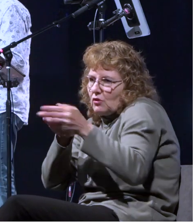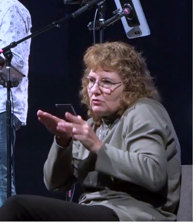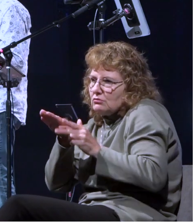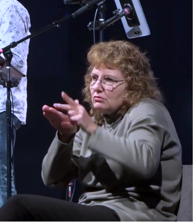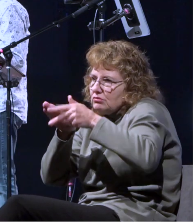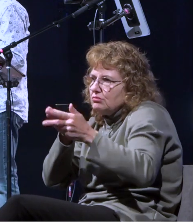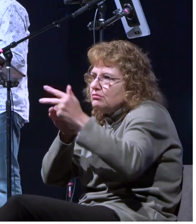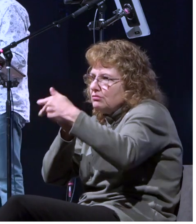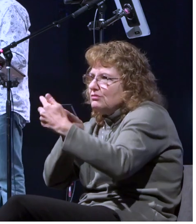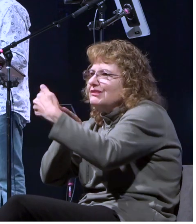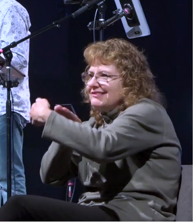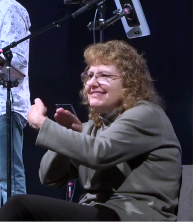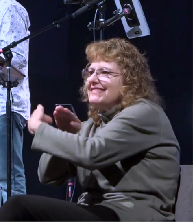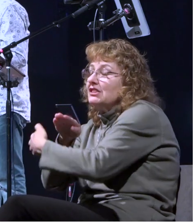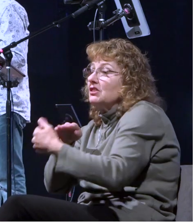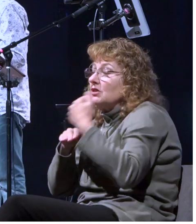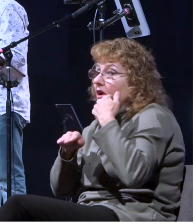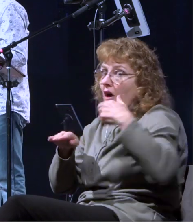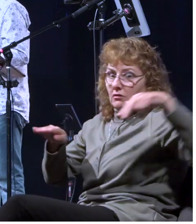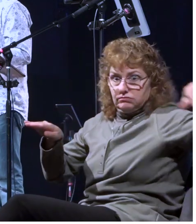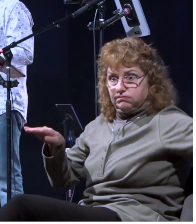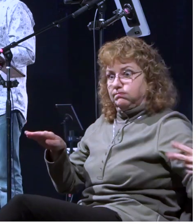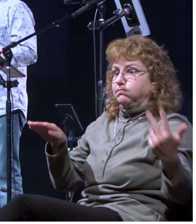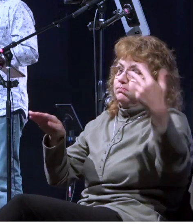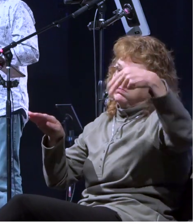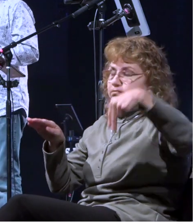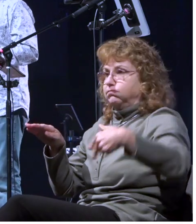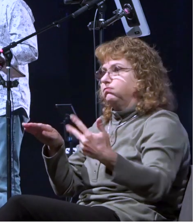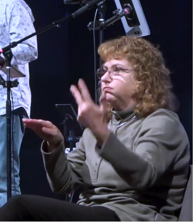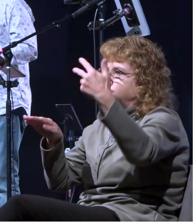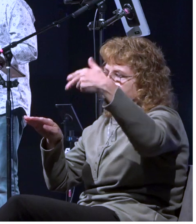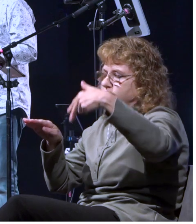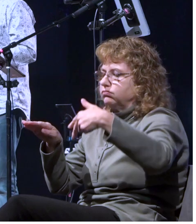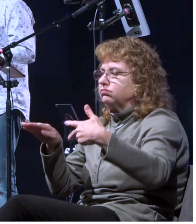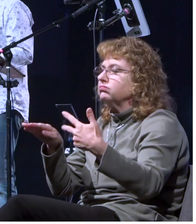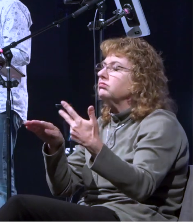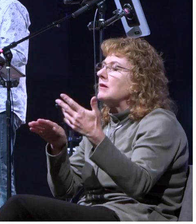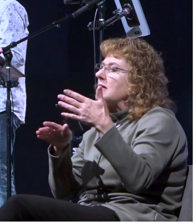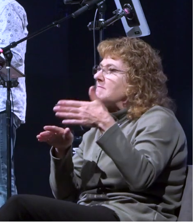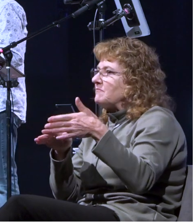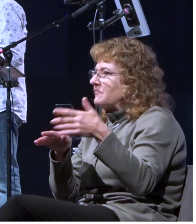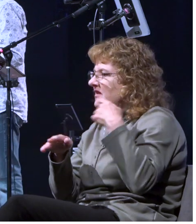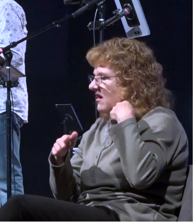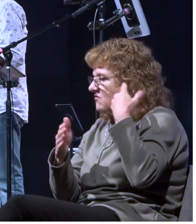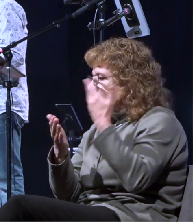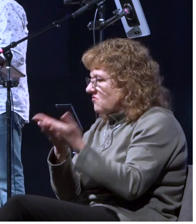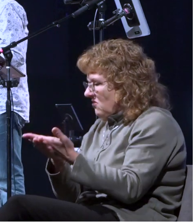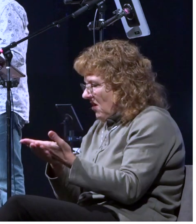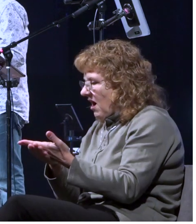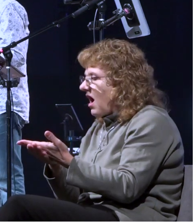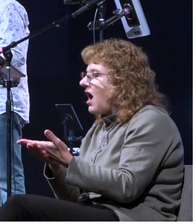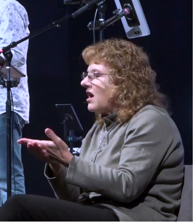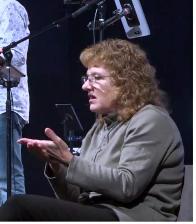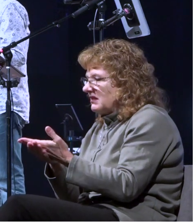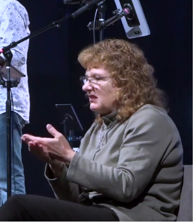and when we had sailed over the sea which is off cilicia uh and pamphylia we came to myra a city of lucia